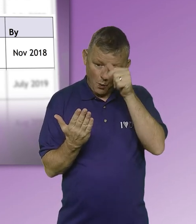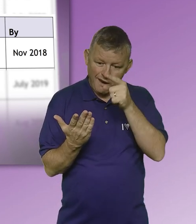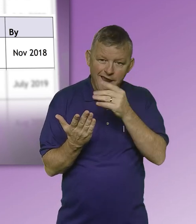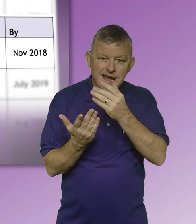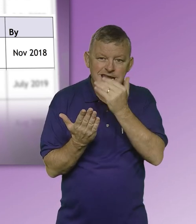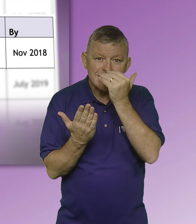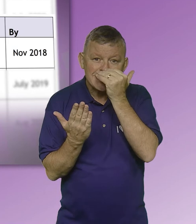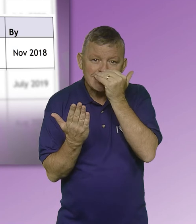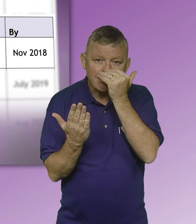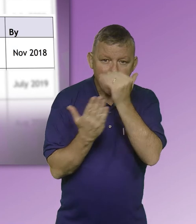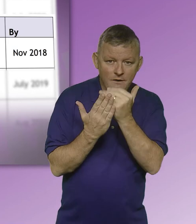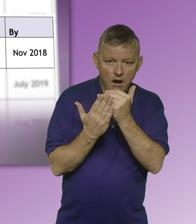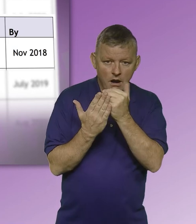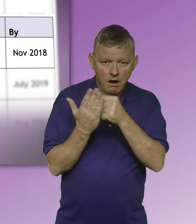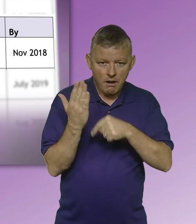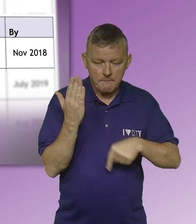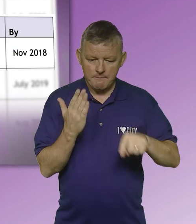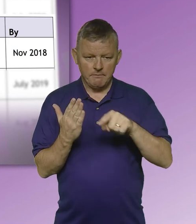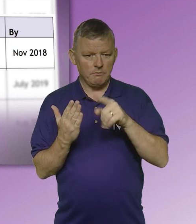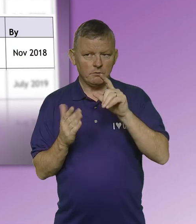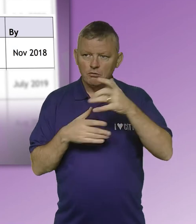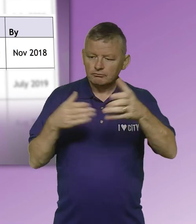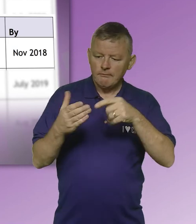desirable criteria for all public-facing college posts.